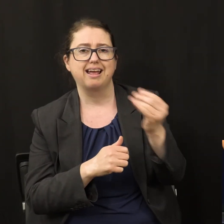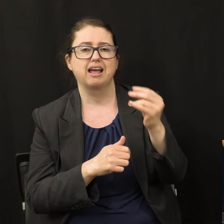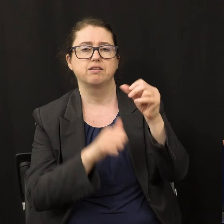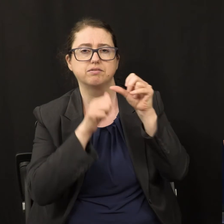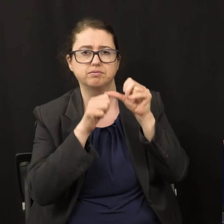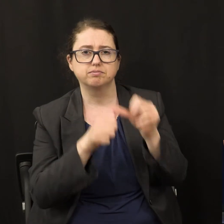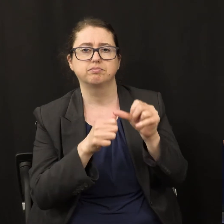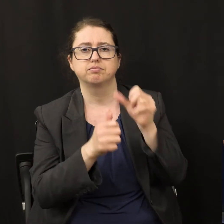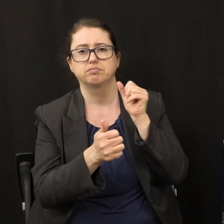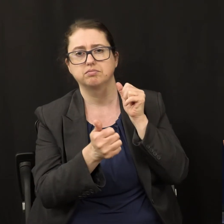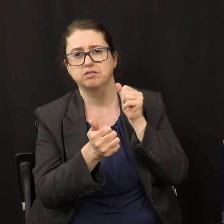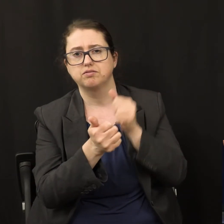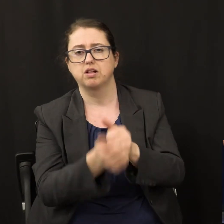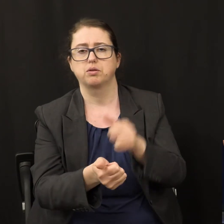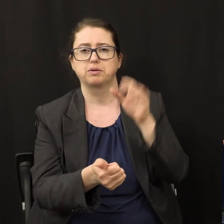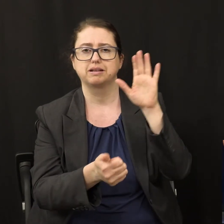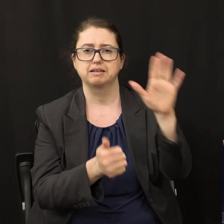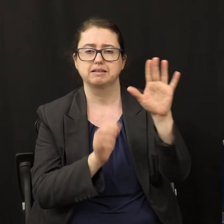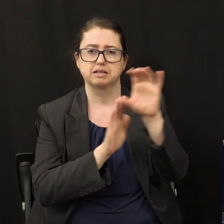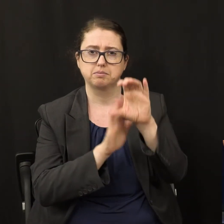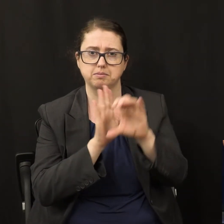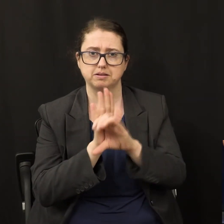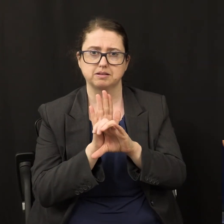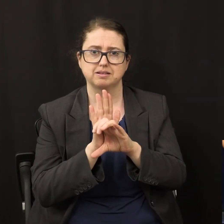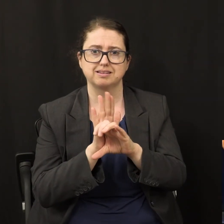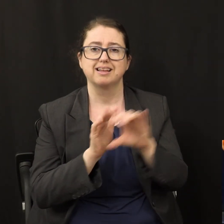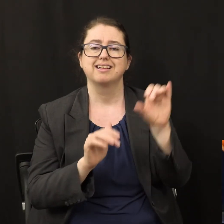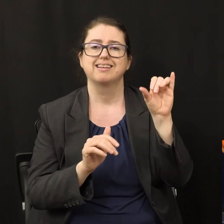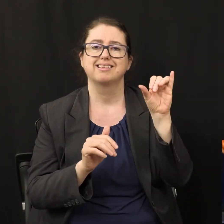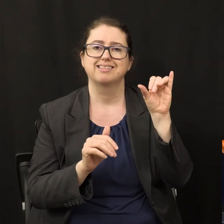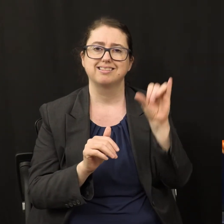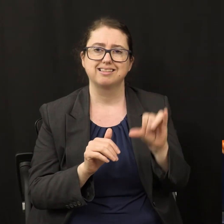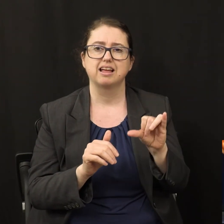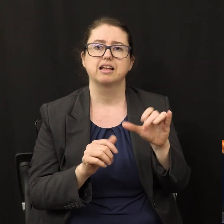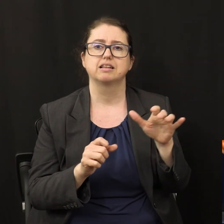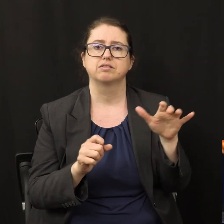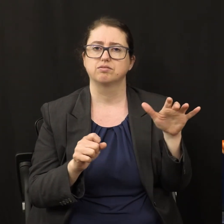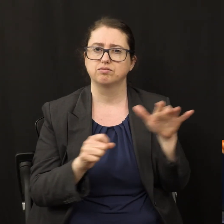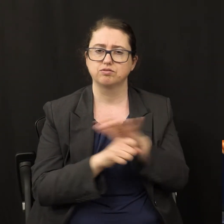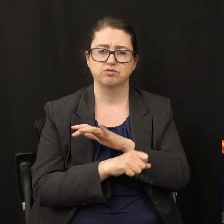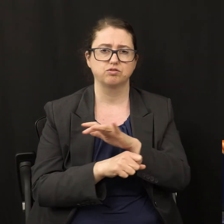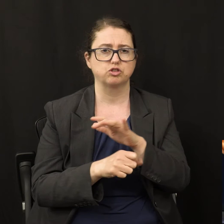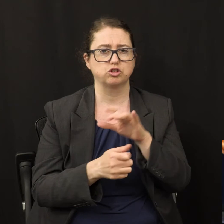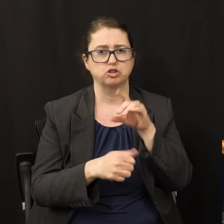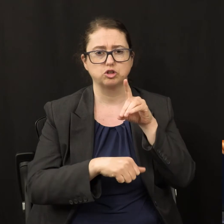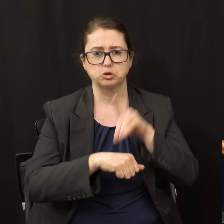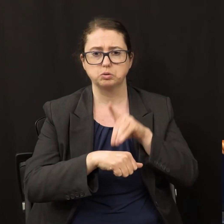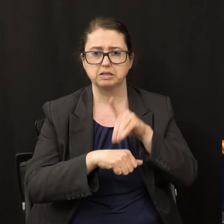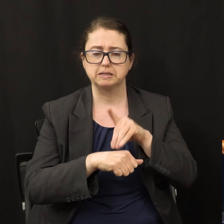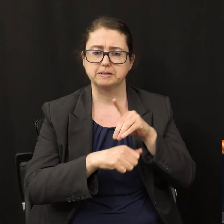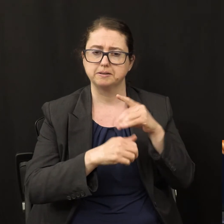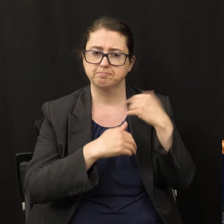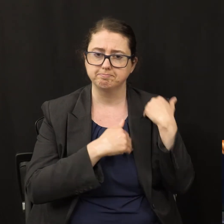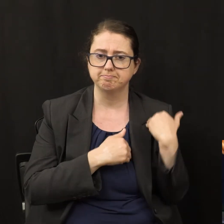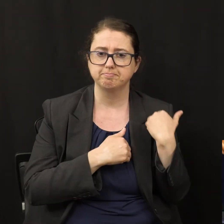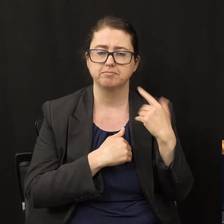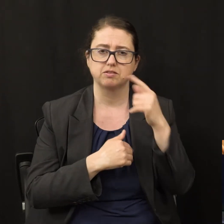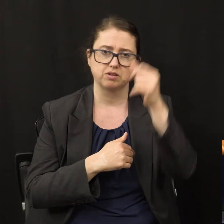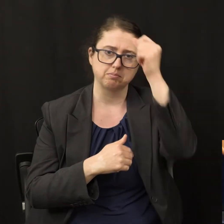commandments for this is the whole duty of man or this is man's all. And then notice,